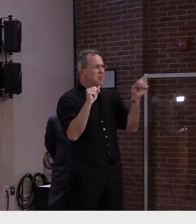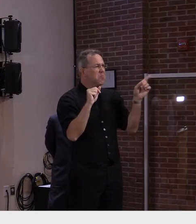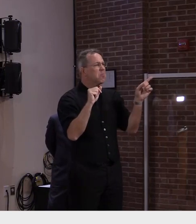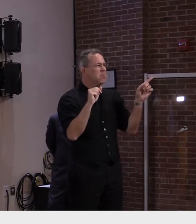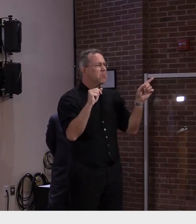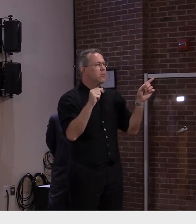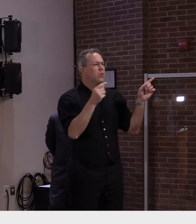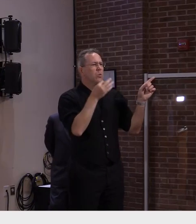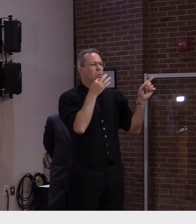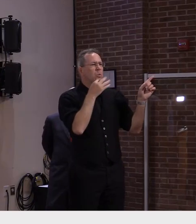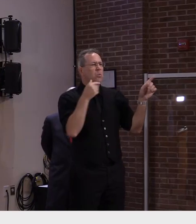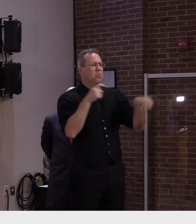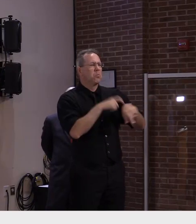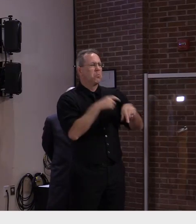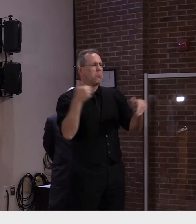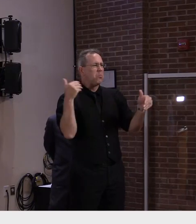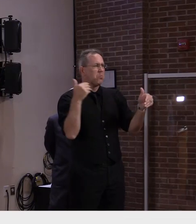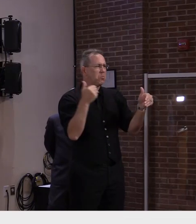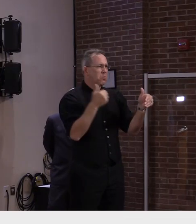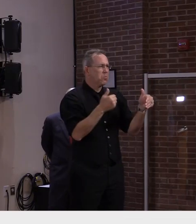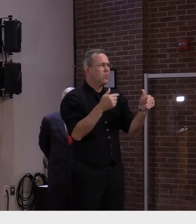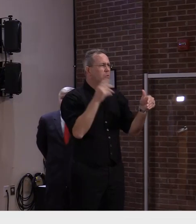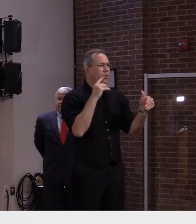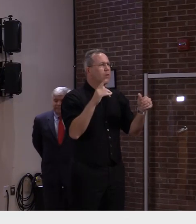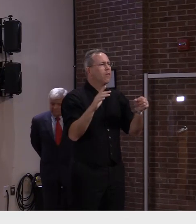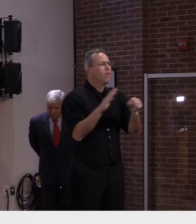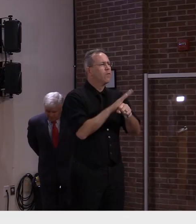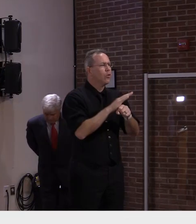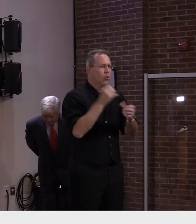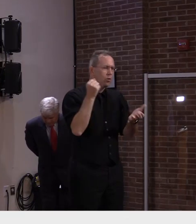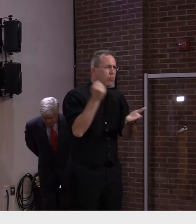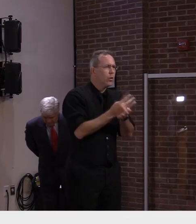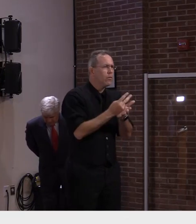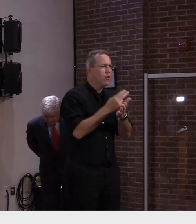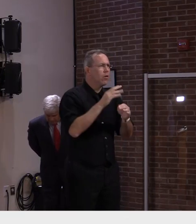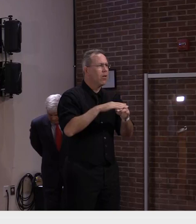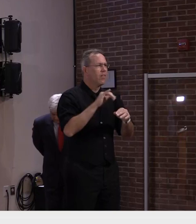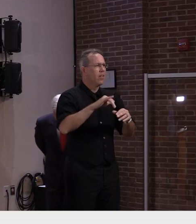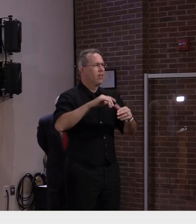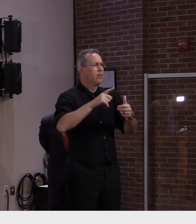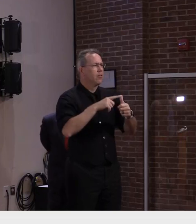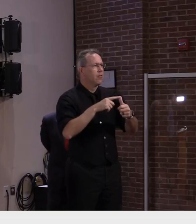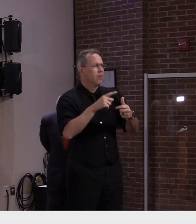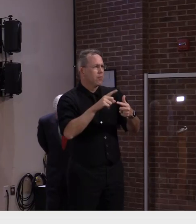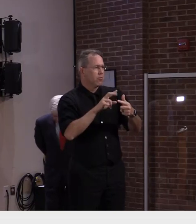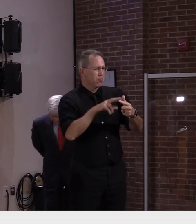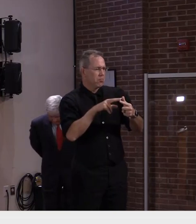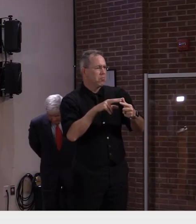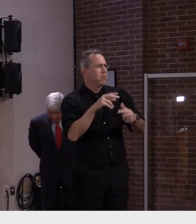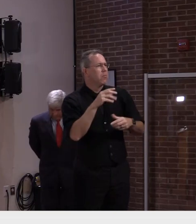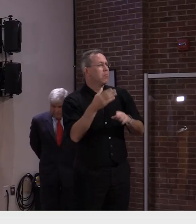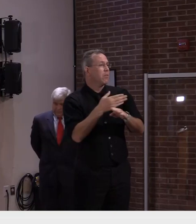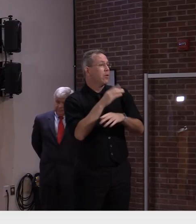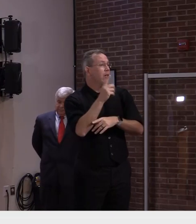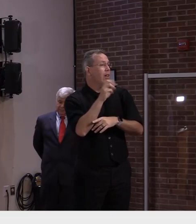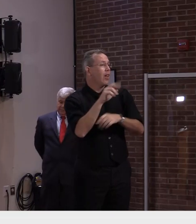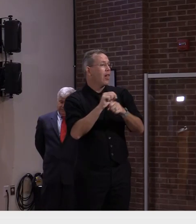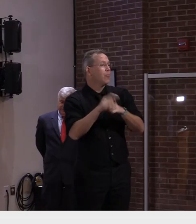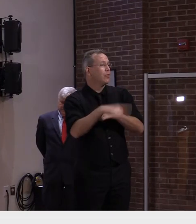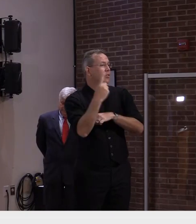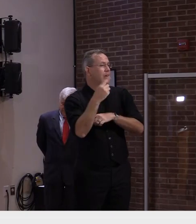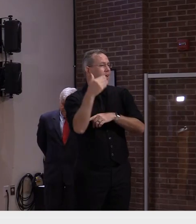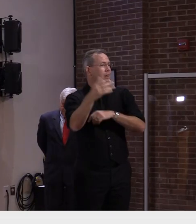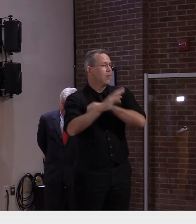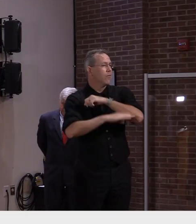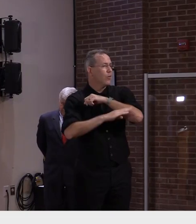vaccines before Labor Day. You know, they've been under a lot of pressure. They have a lot of data to analyze. They're putting more